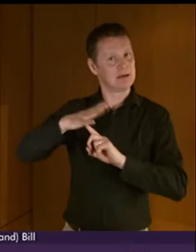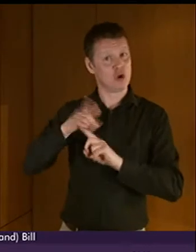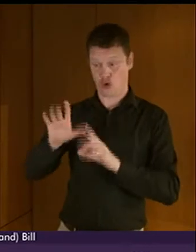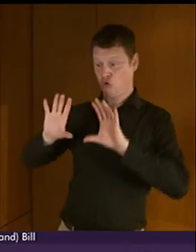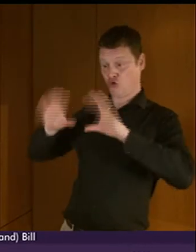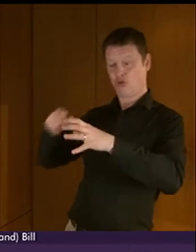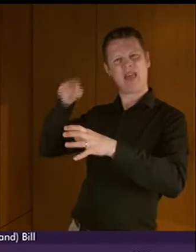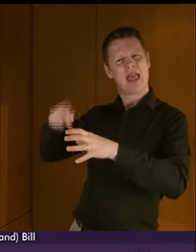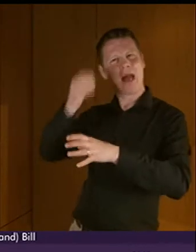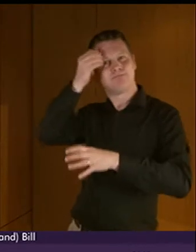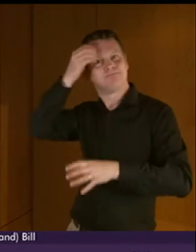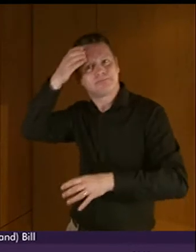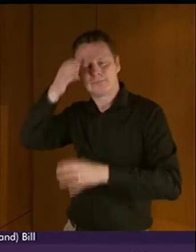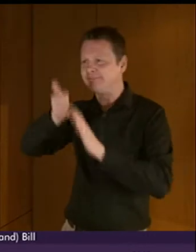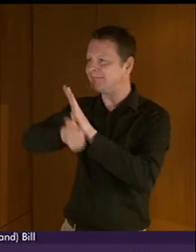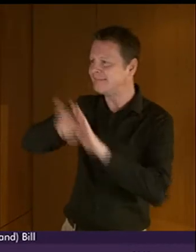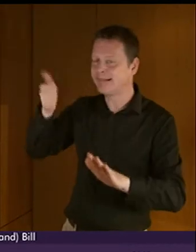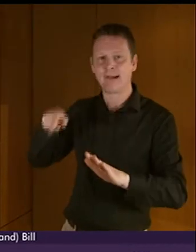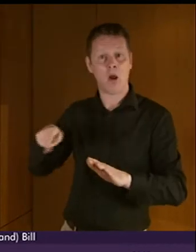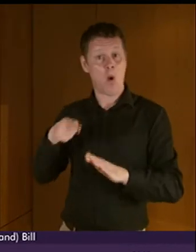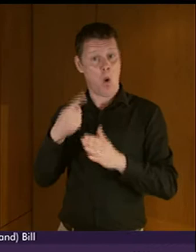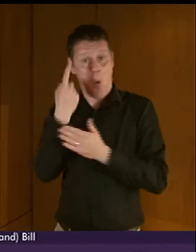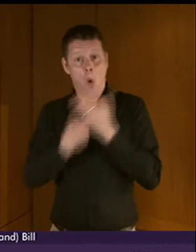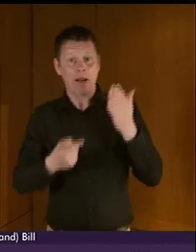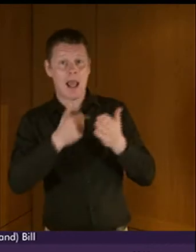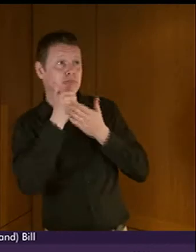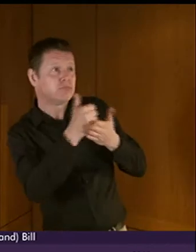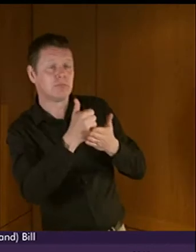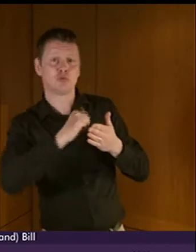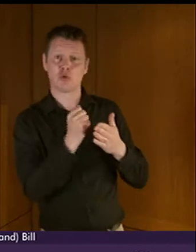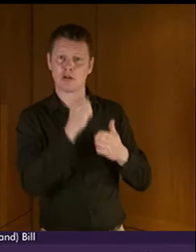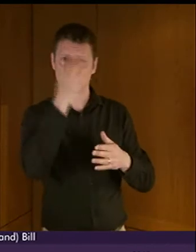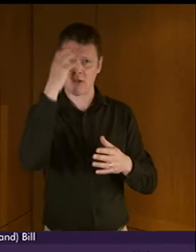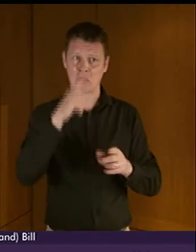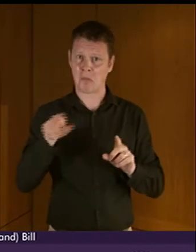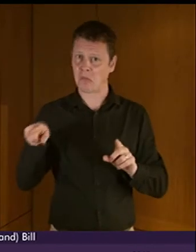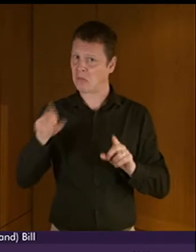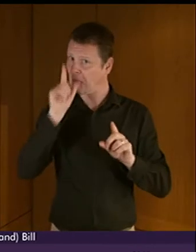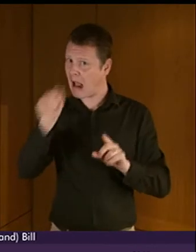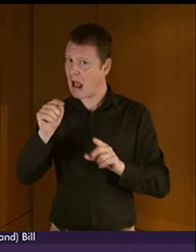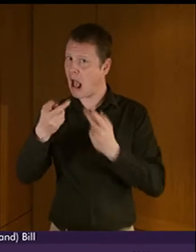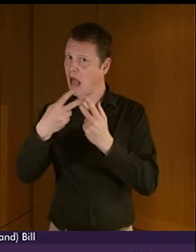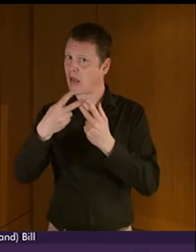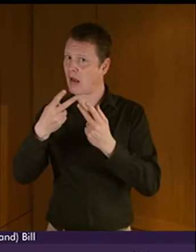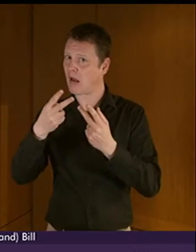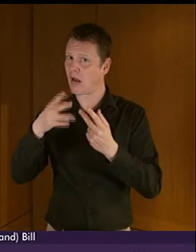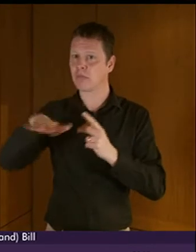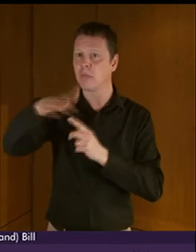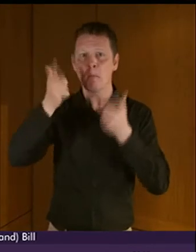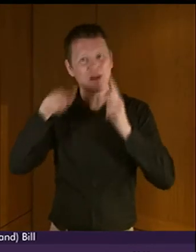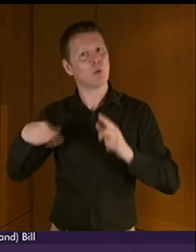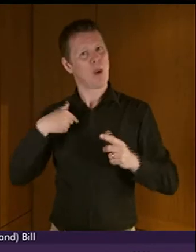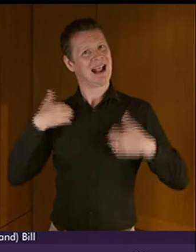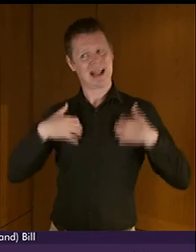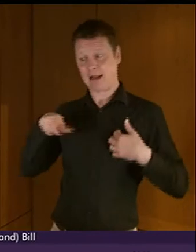could be of assistance to a wide range of public bodies, not just the Scottish Government, and we would be keen for it to act as a resource available to all